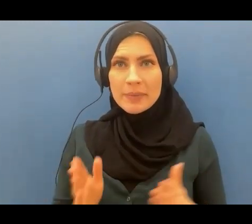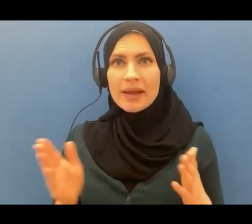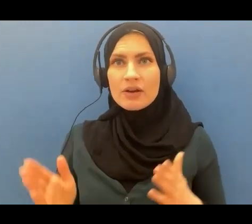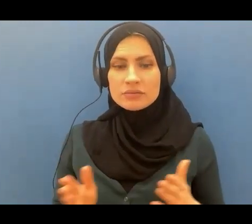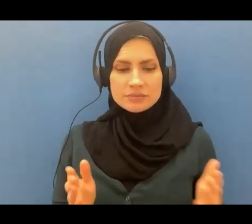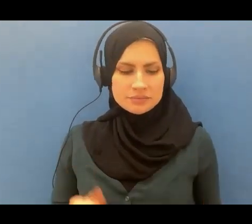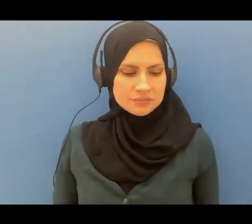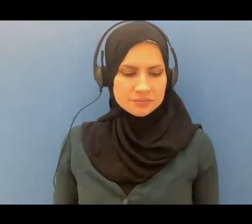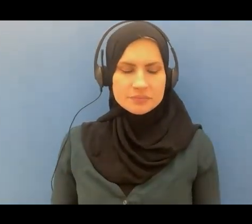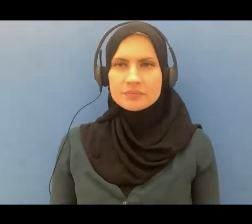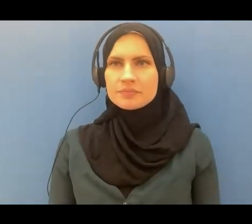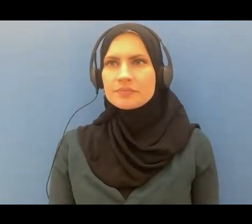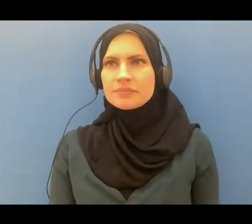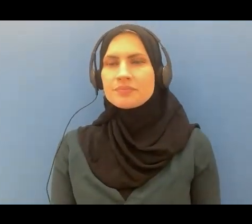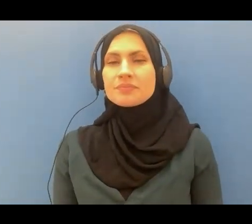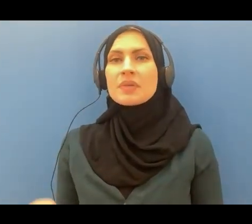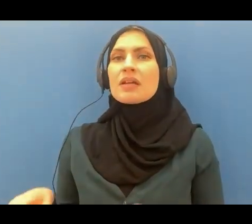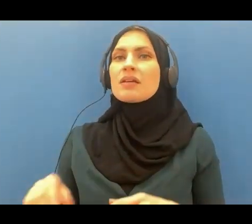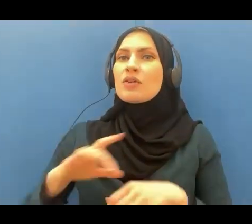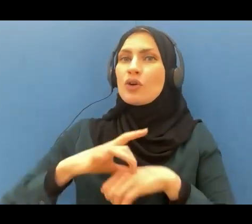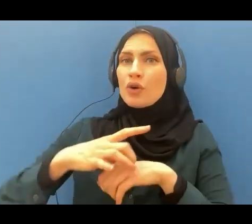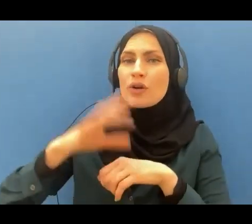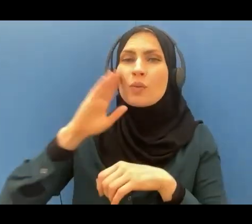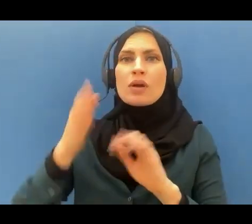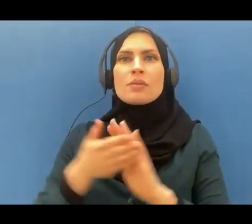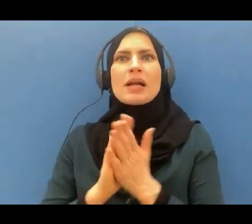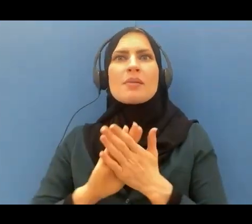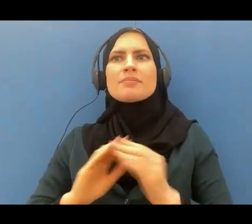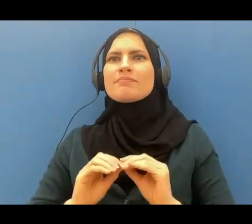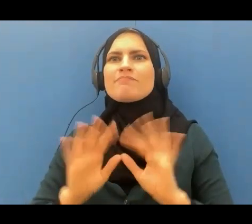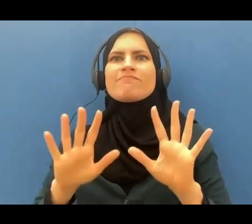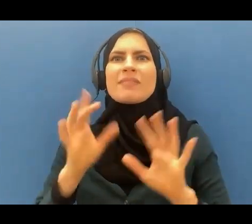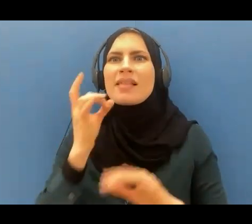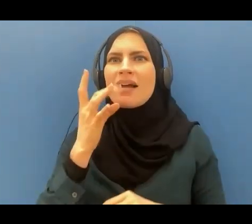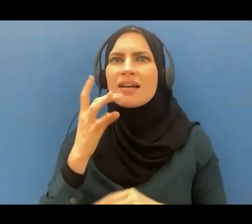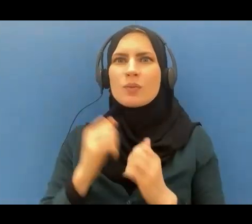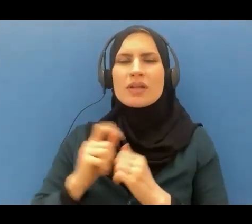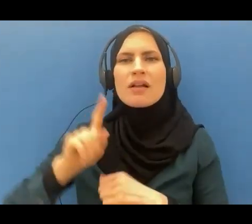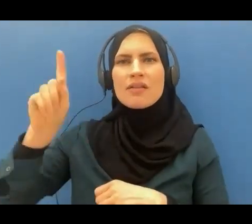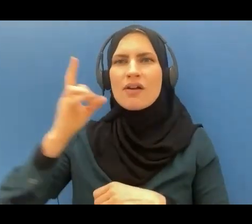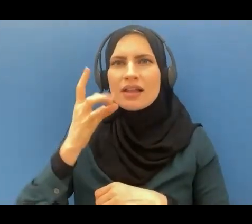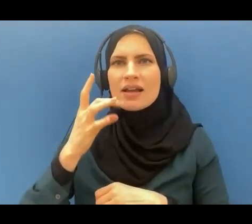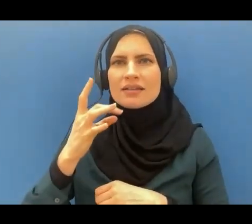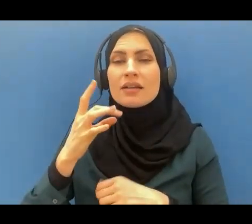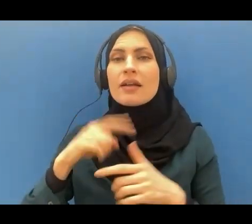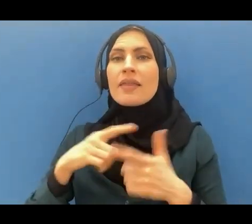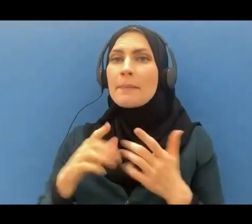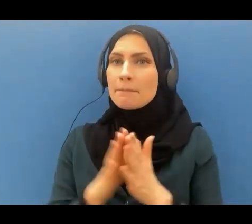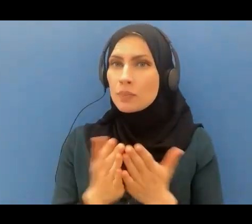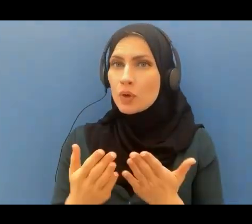so the earth will be lit with Allah's light and the books will be presented and the prophets